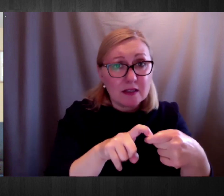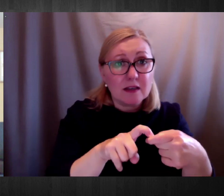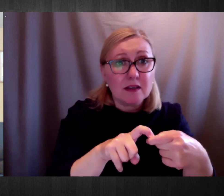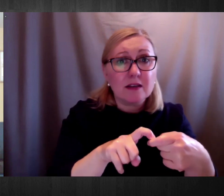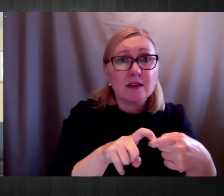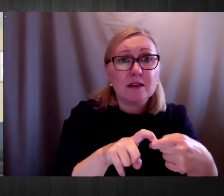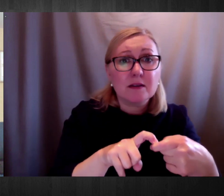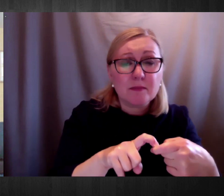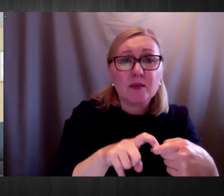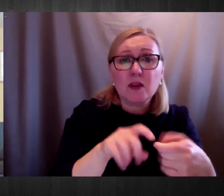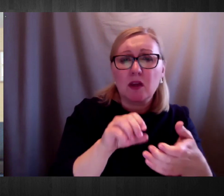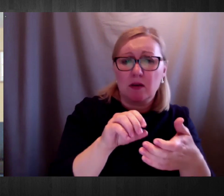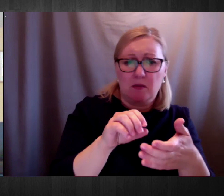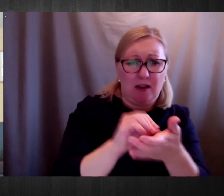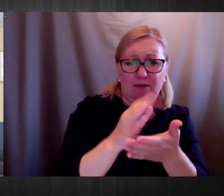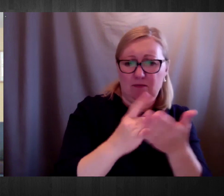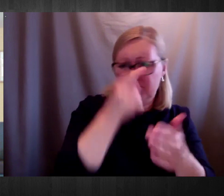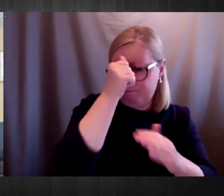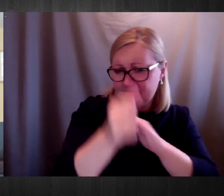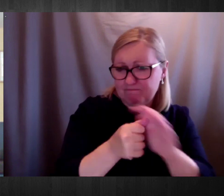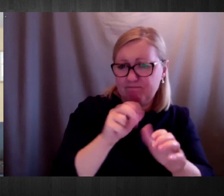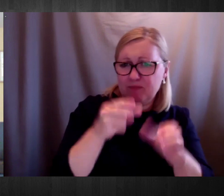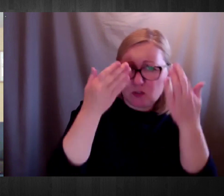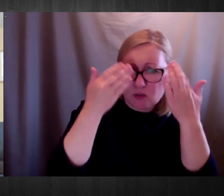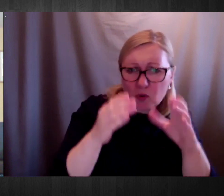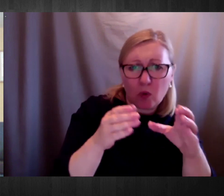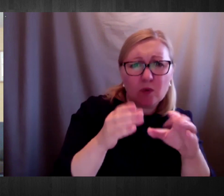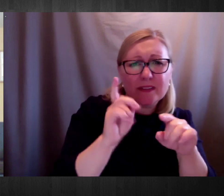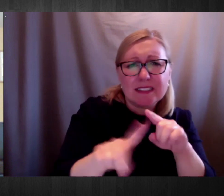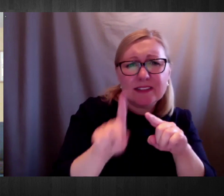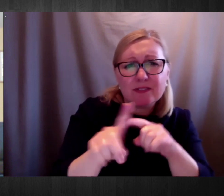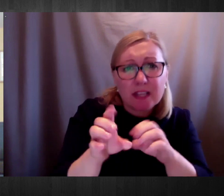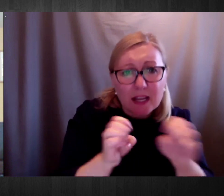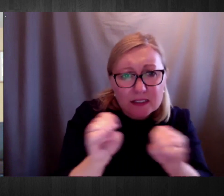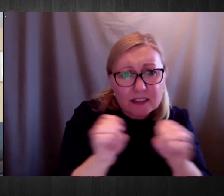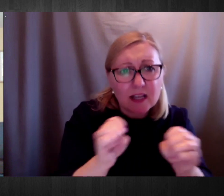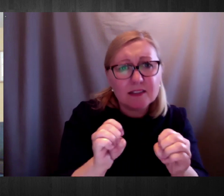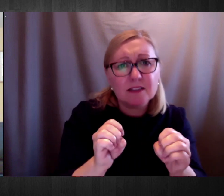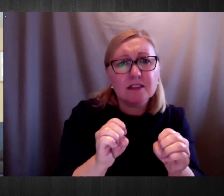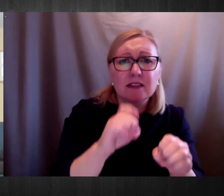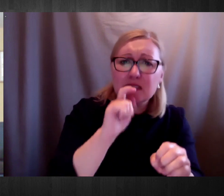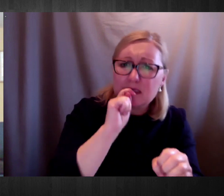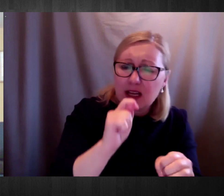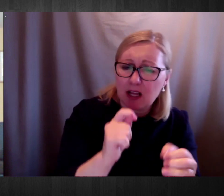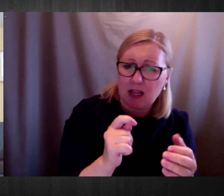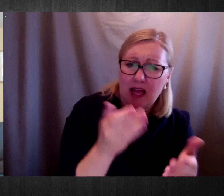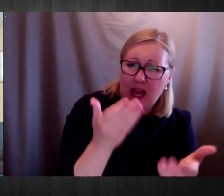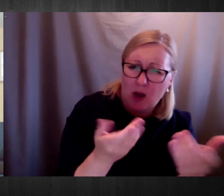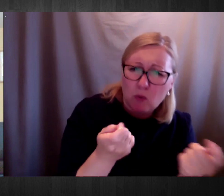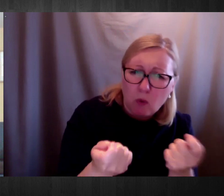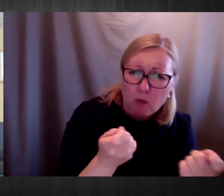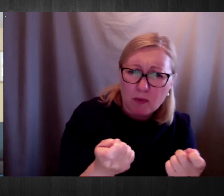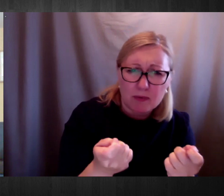showing exercises and shortcuts on how to cope with the COVID-19 response.